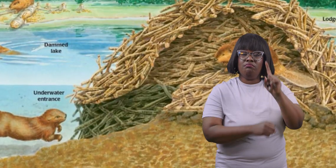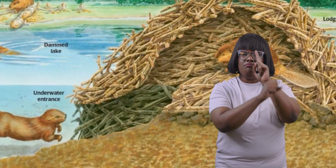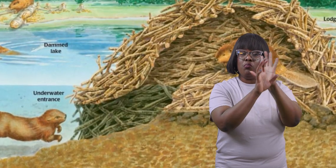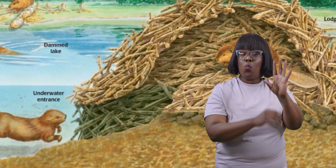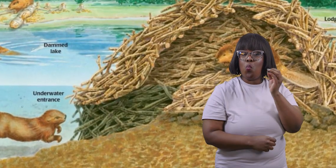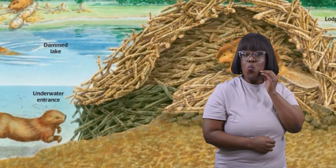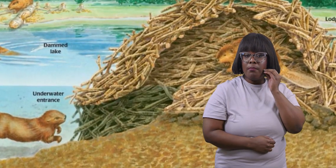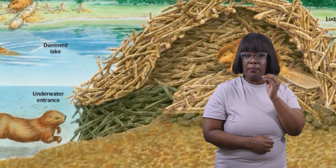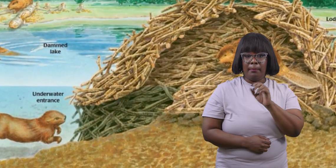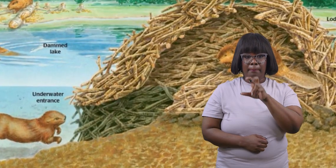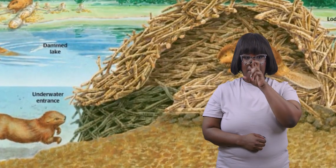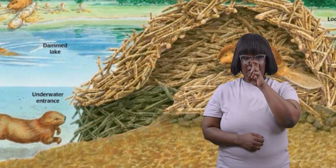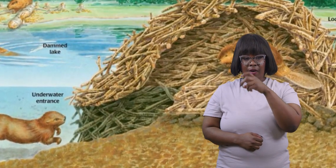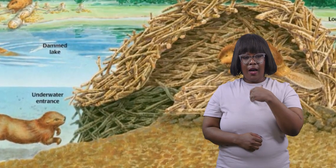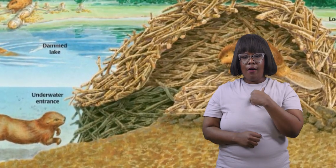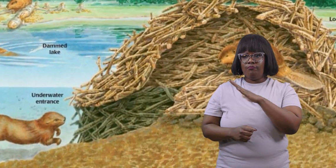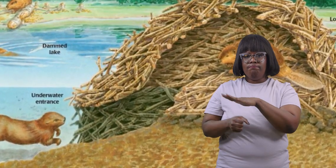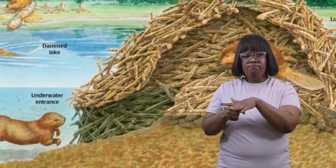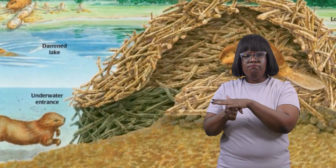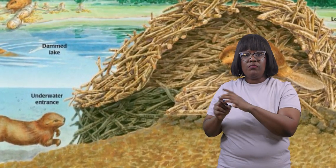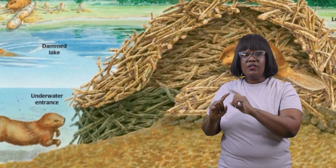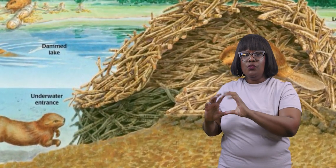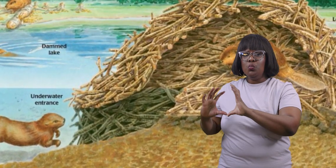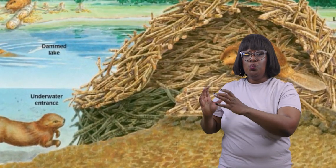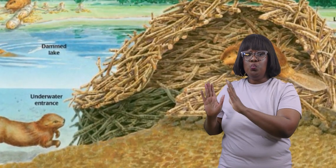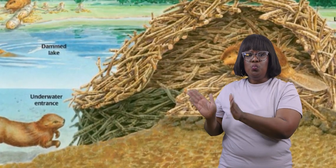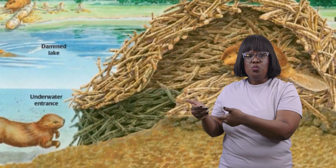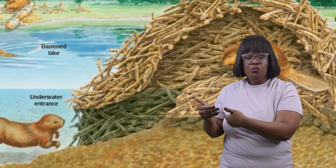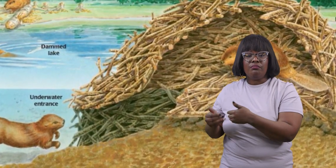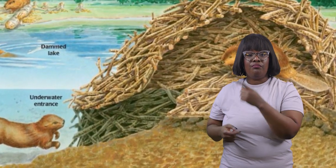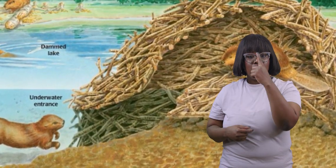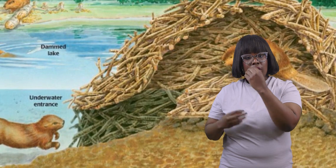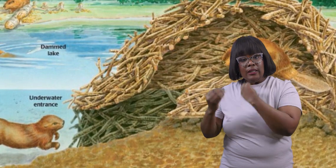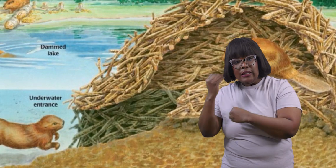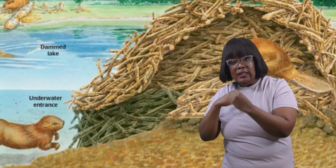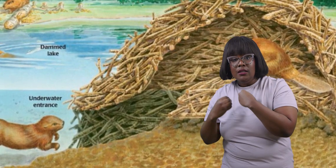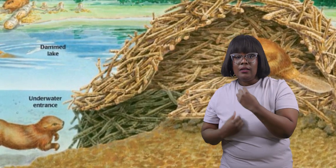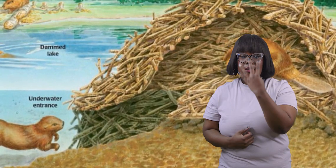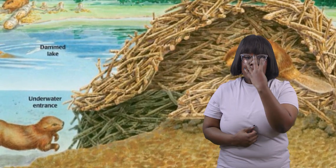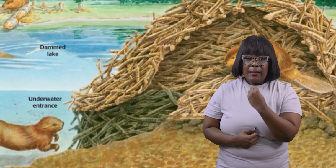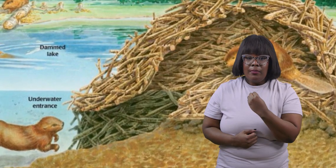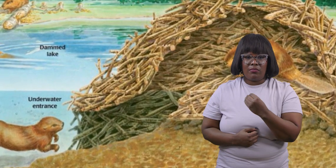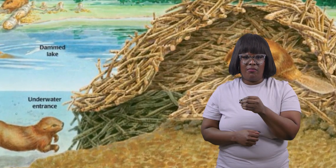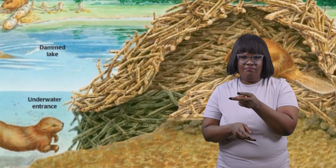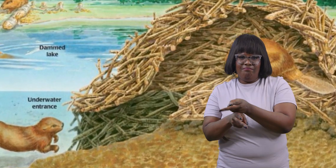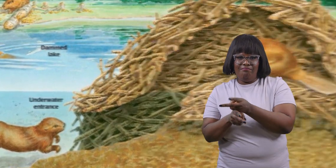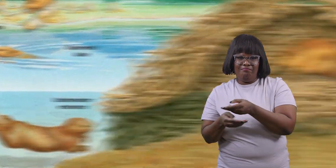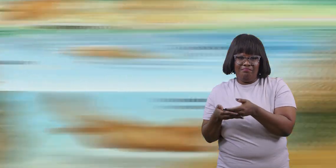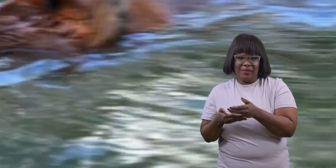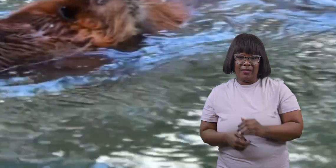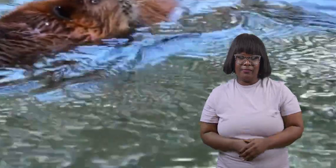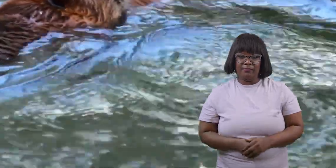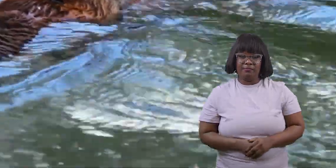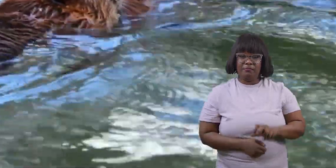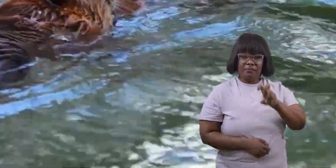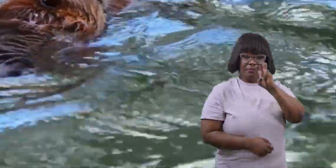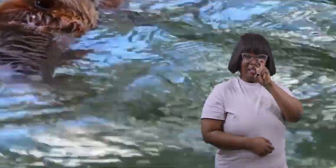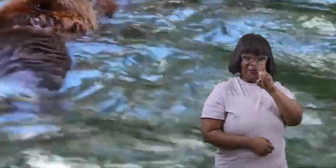house beavers dams have different rooms for eating sleeping and raising their babies beavers are